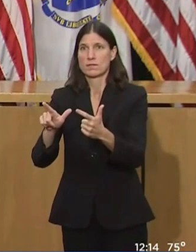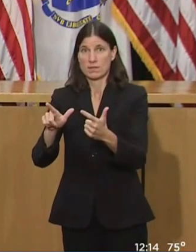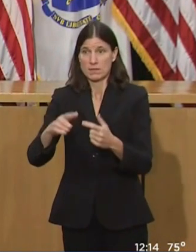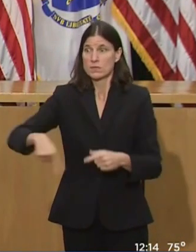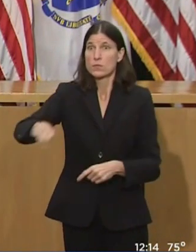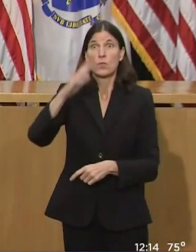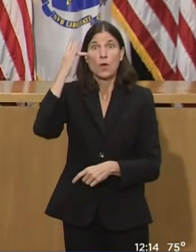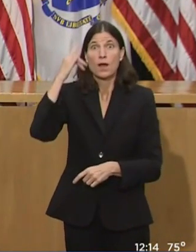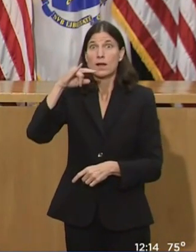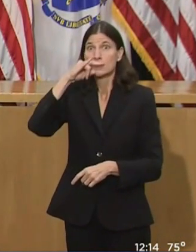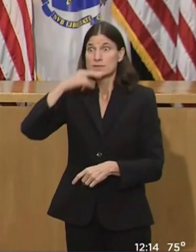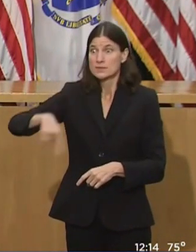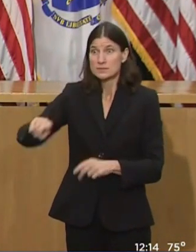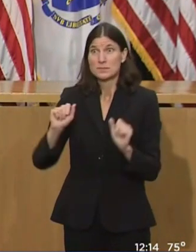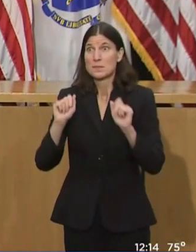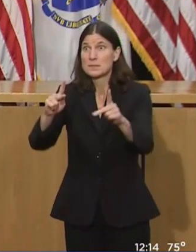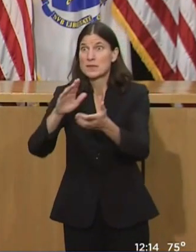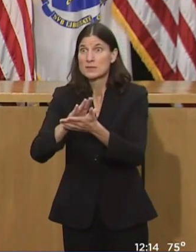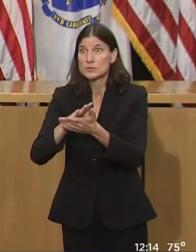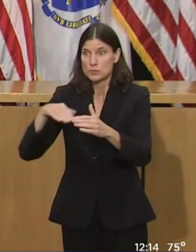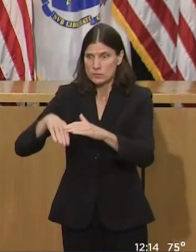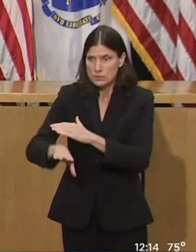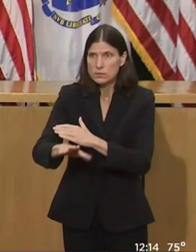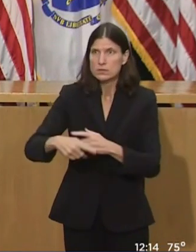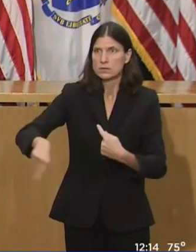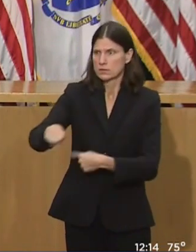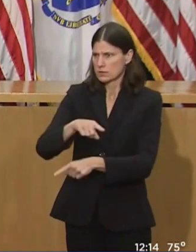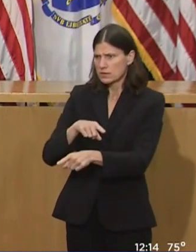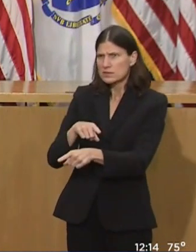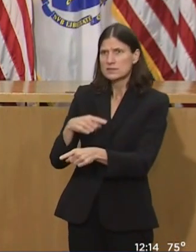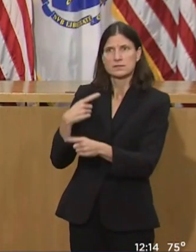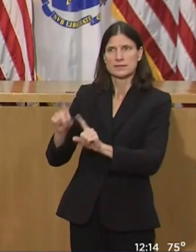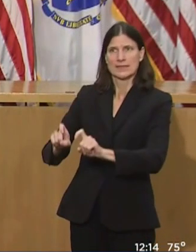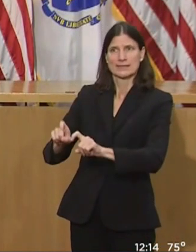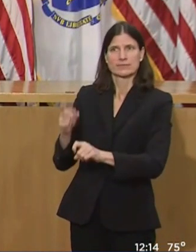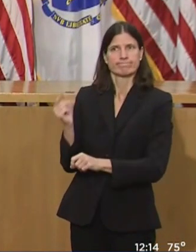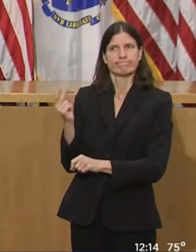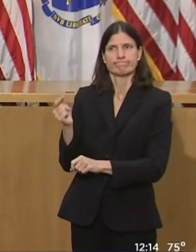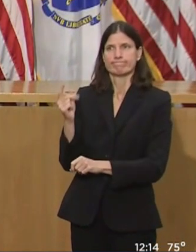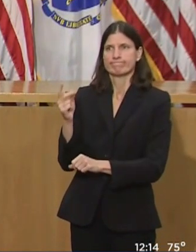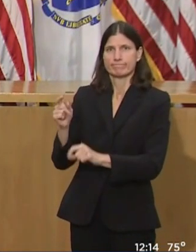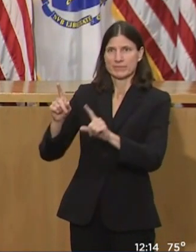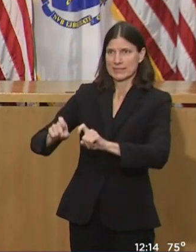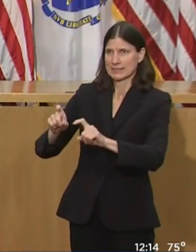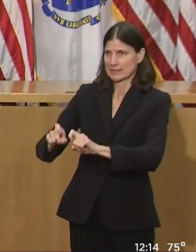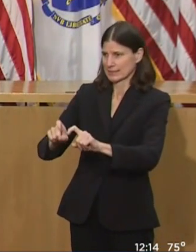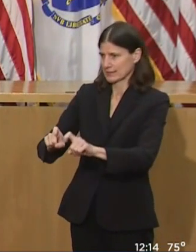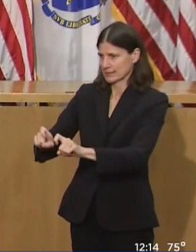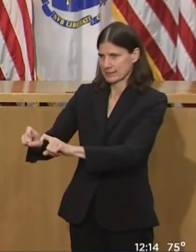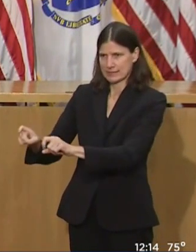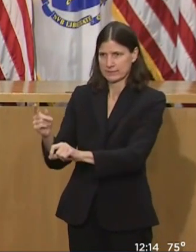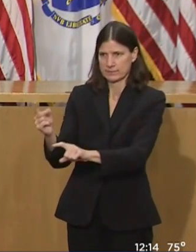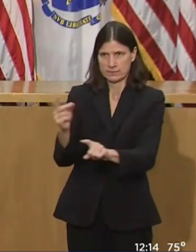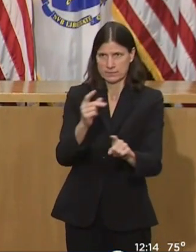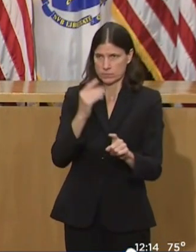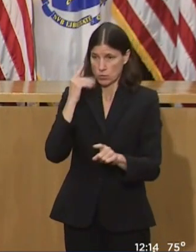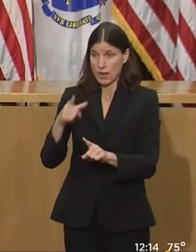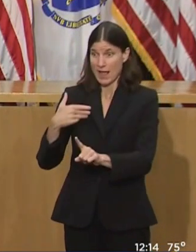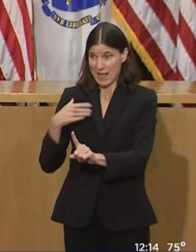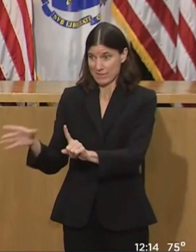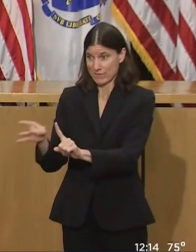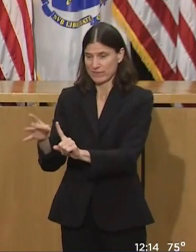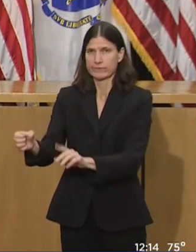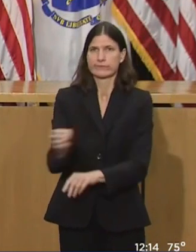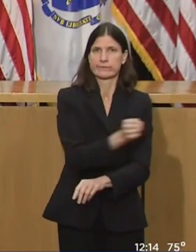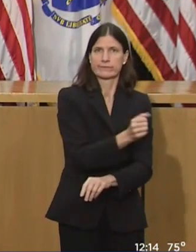require larger scale testing than a community may have access to currently. This program can be deployed to test students within a particular